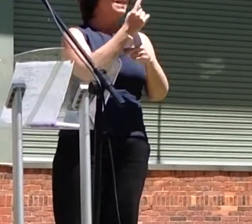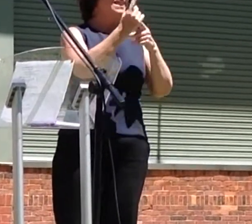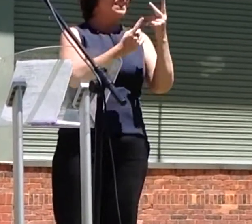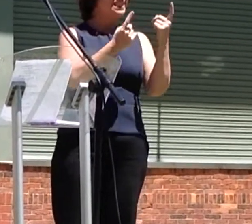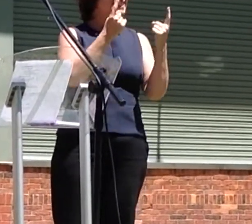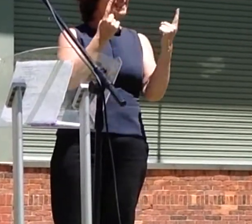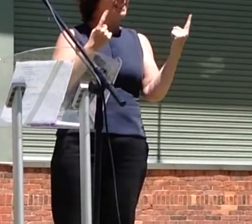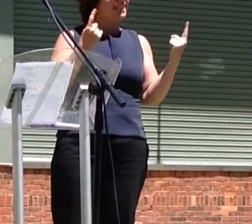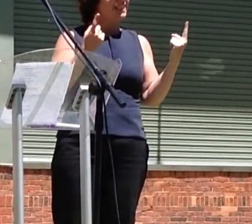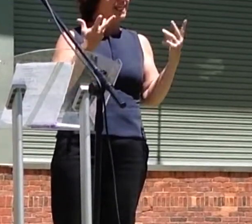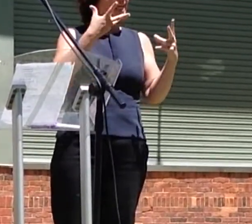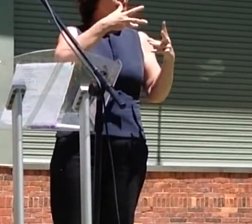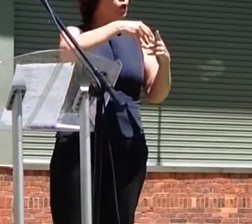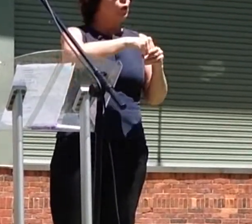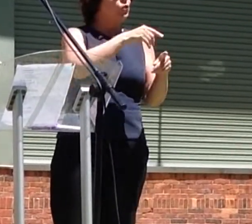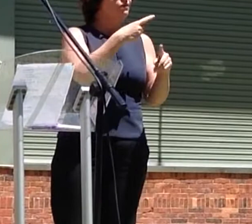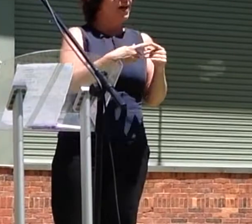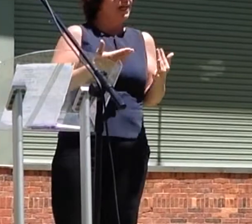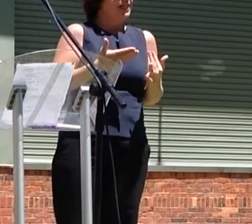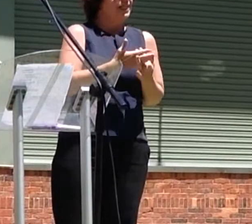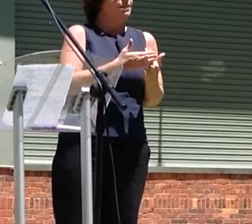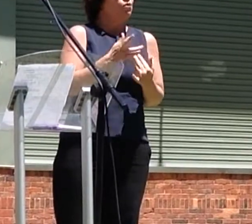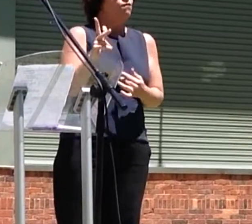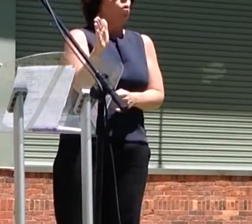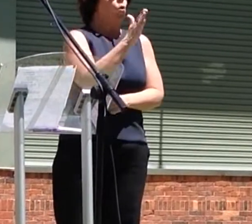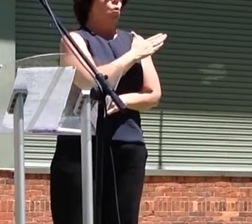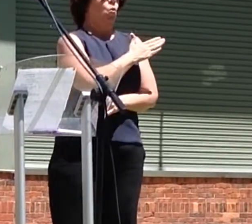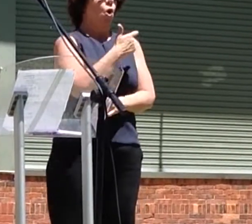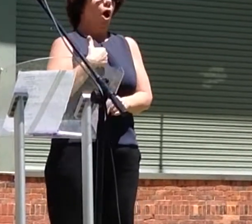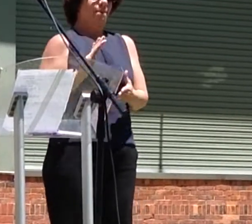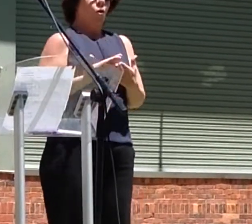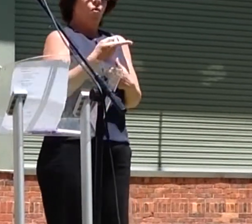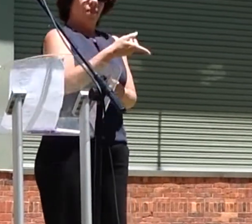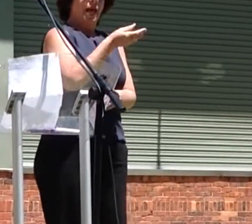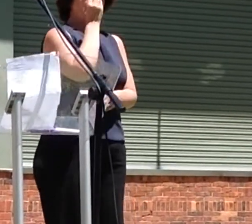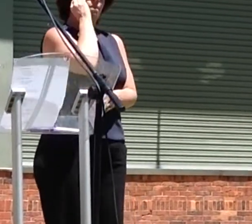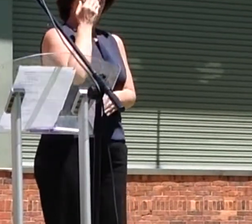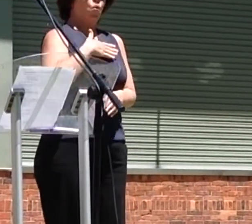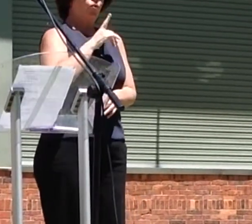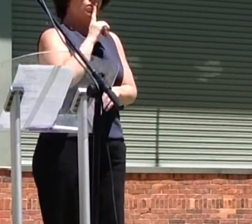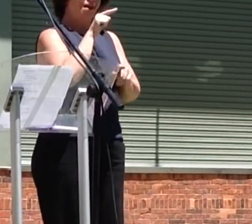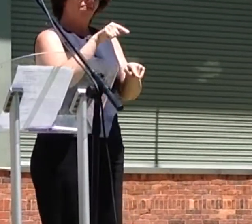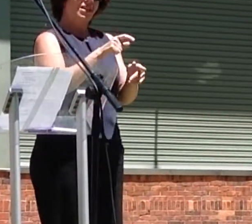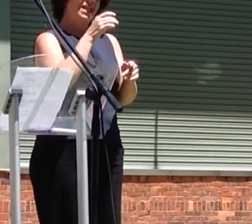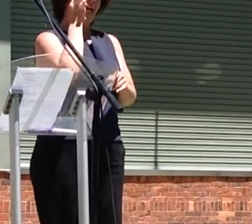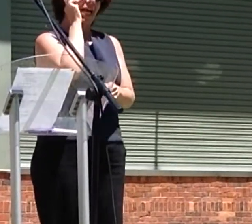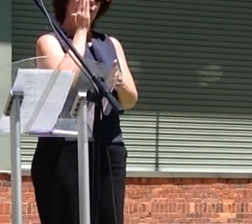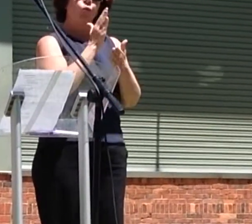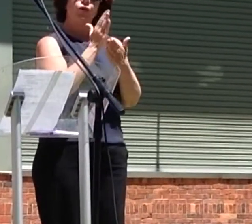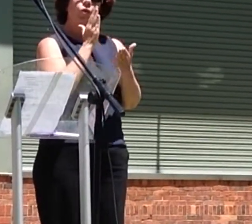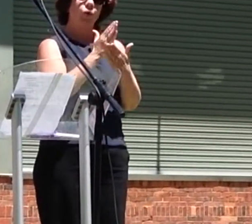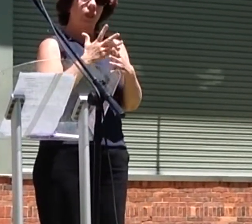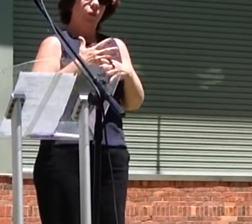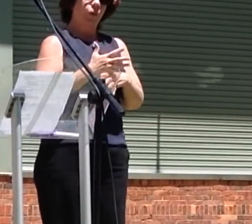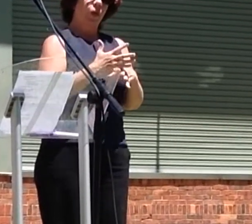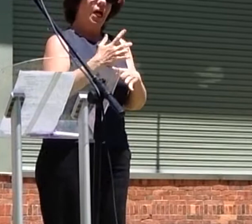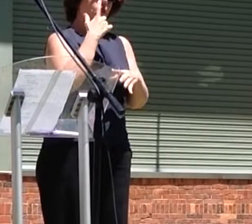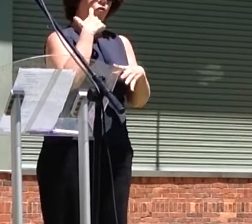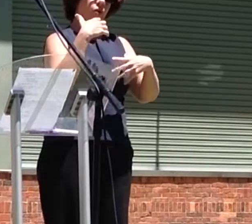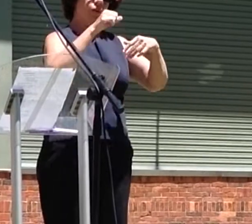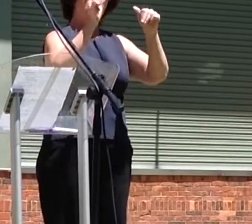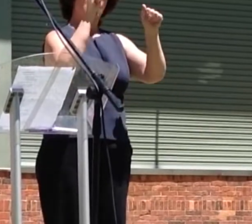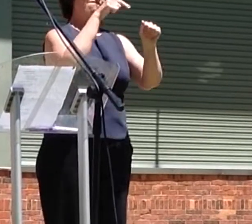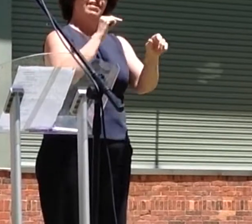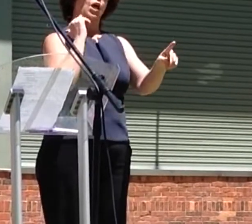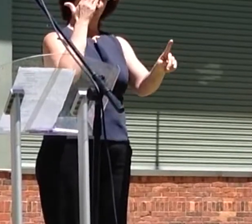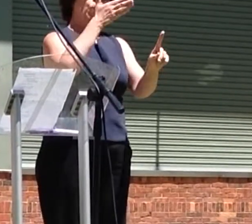Disability Advisory Committee, I can certainly say that Greater Shepparton Council is doing their bit to achieve this goal and is